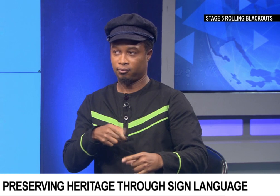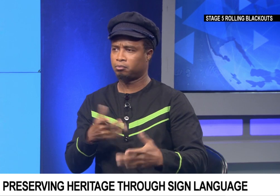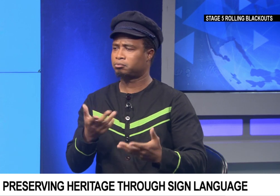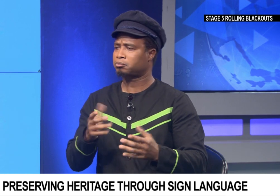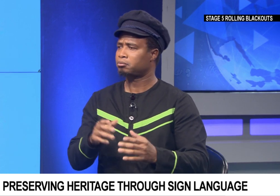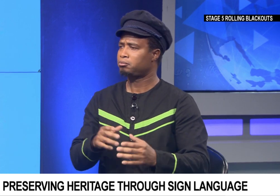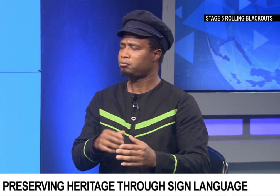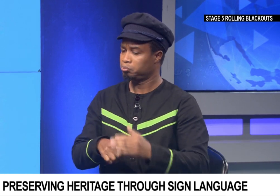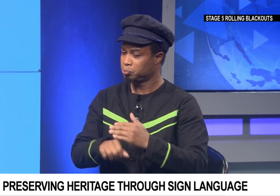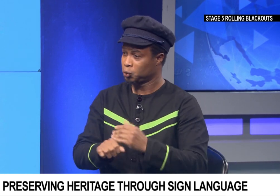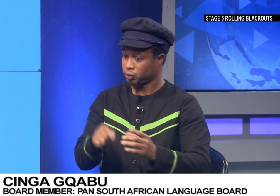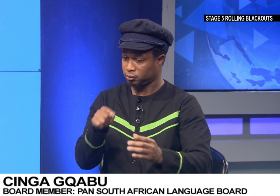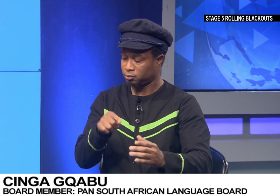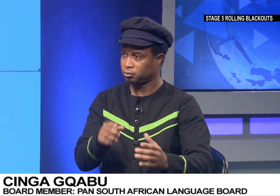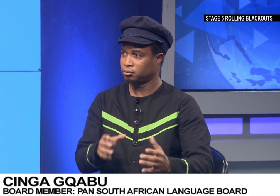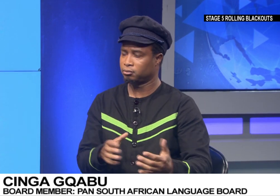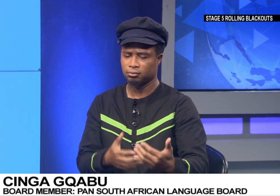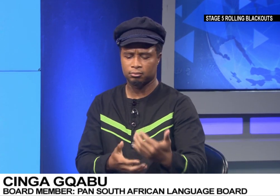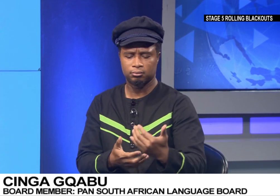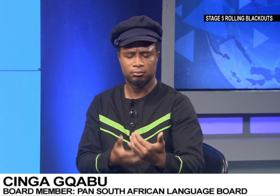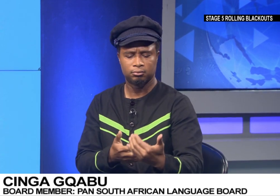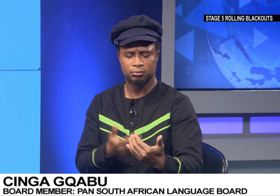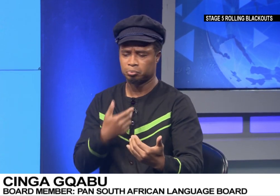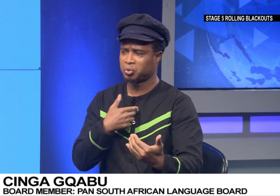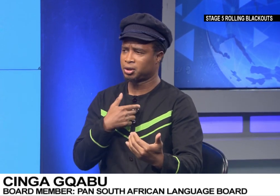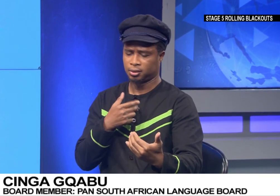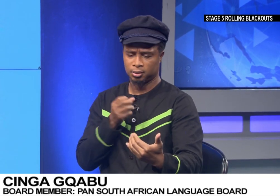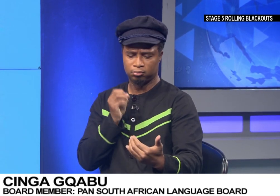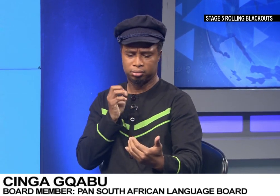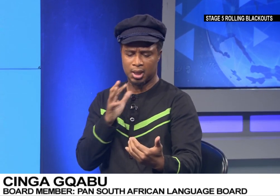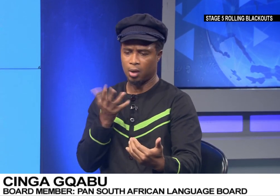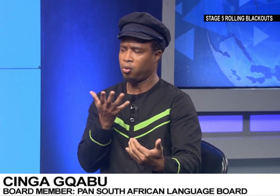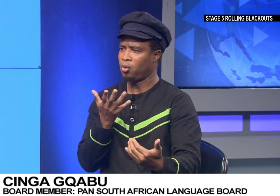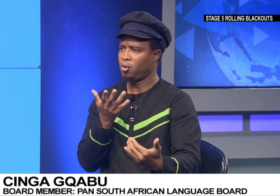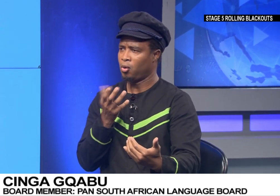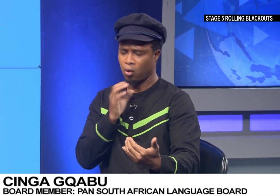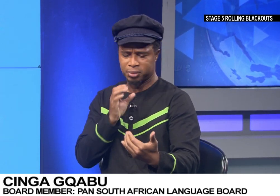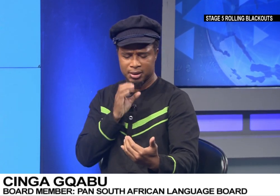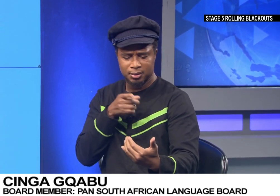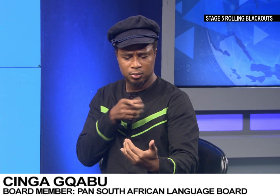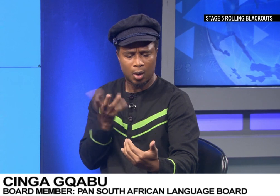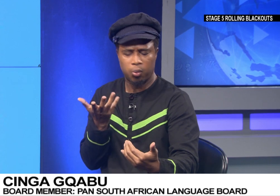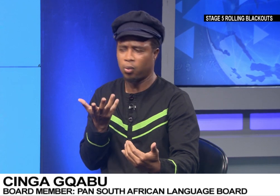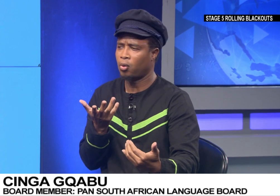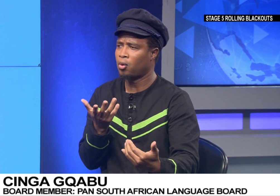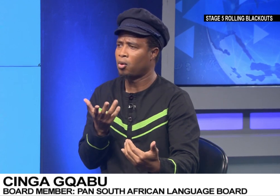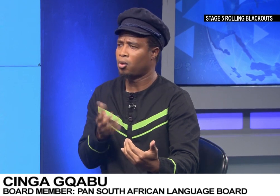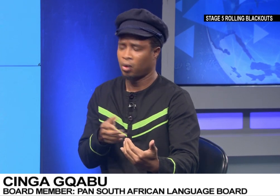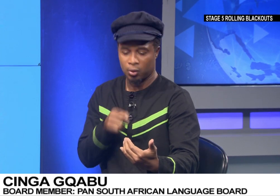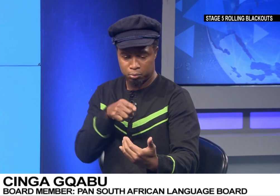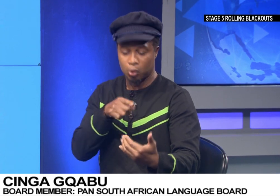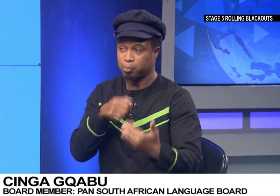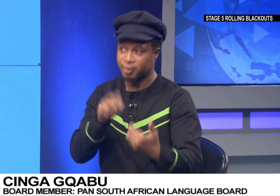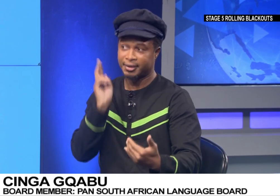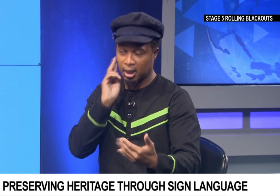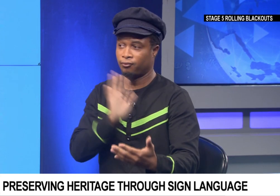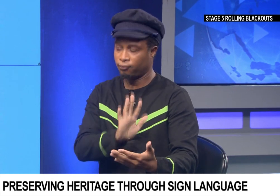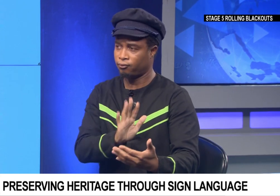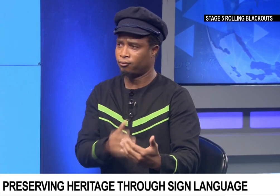you'd find that their parents are hearing, their mother and father is hearing, and they give birth to a baby. And they don't even know how to communicate to that deaf baby,